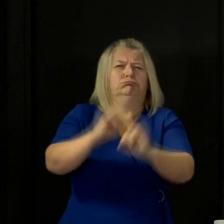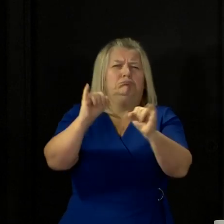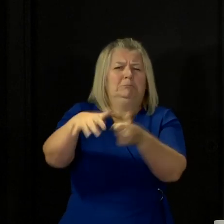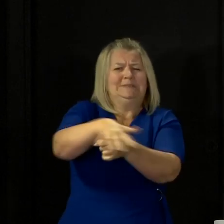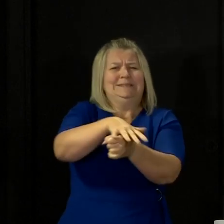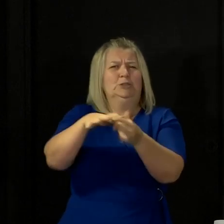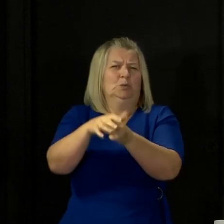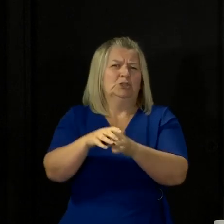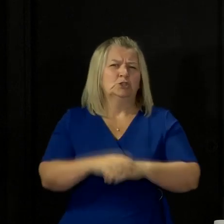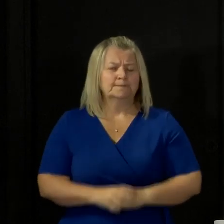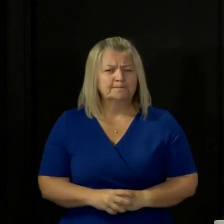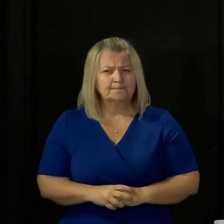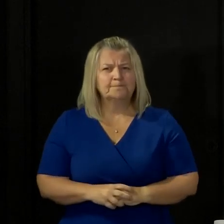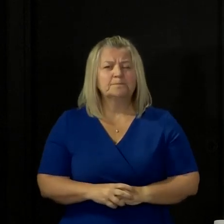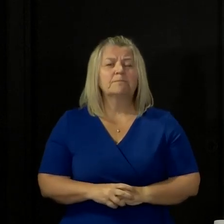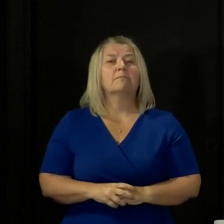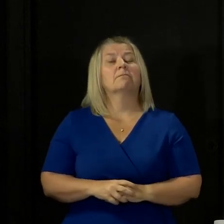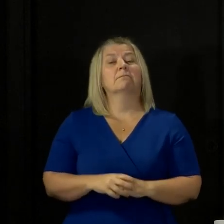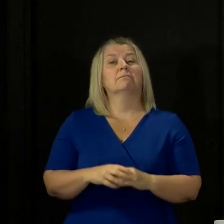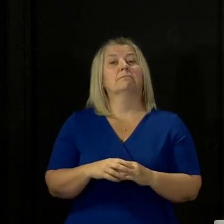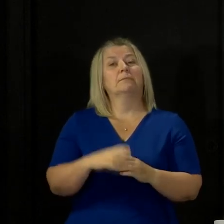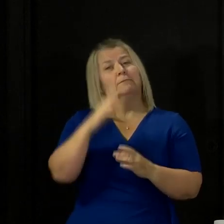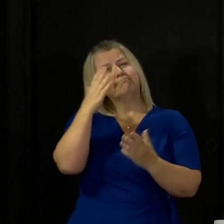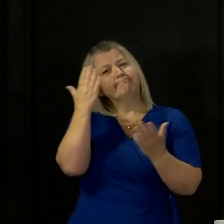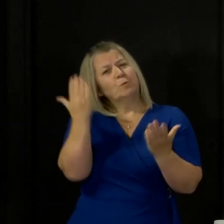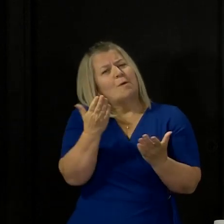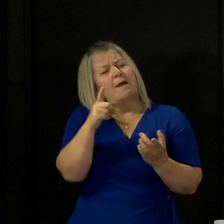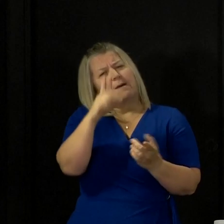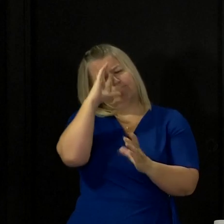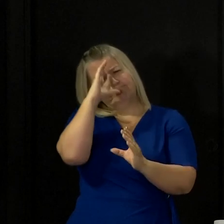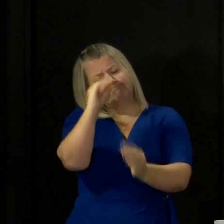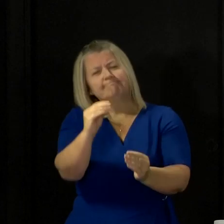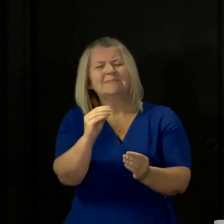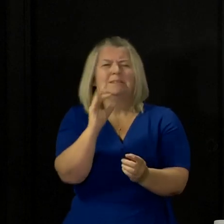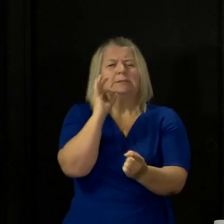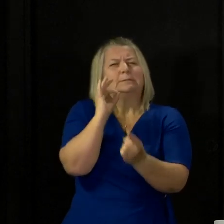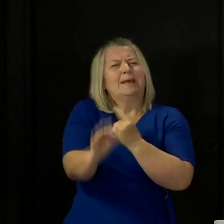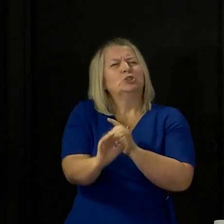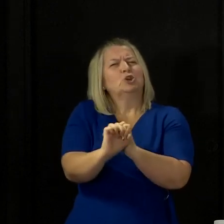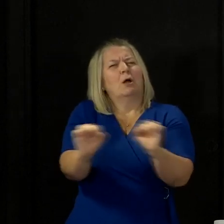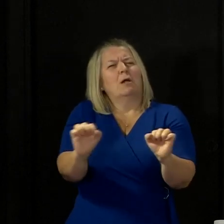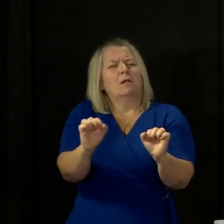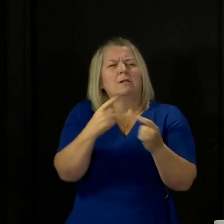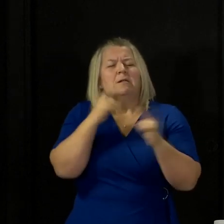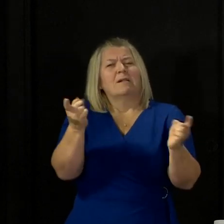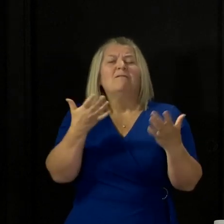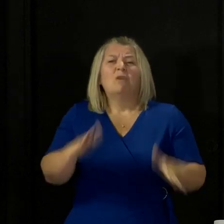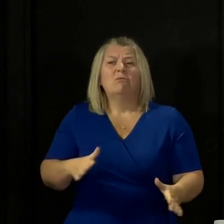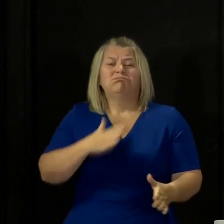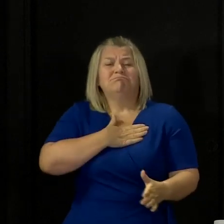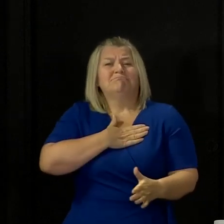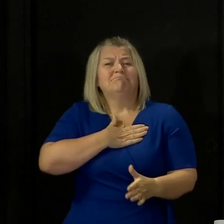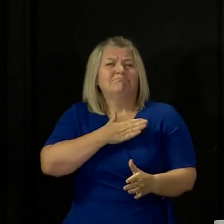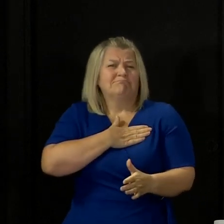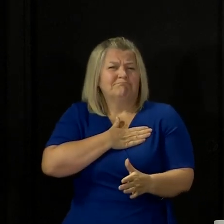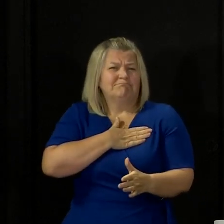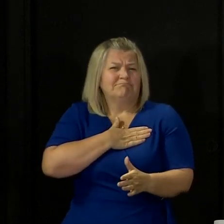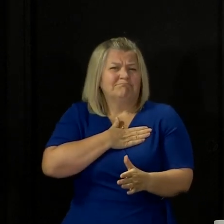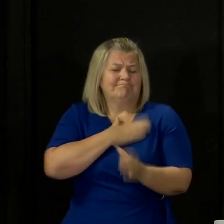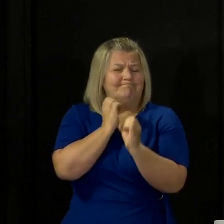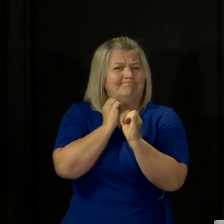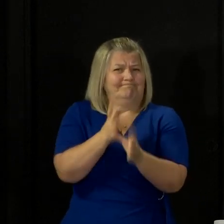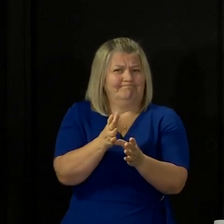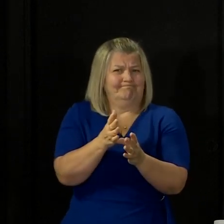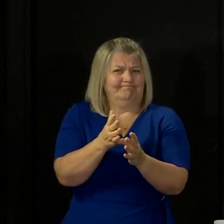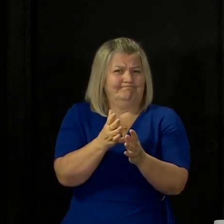And today, I want to convey a special message, and it's a message very much from my heart to everybody who is watching.